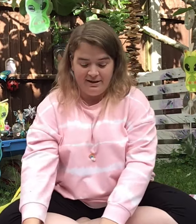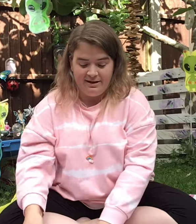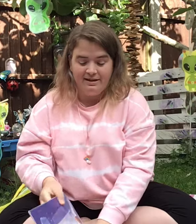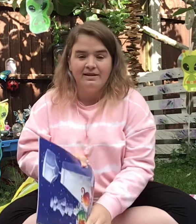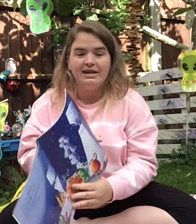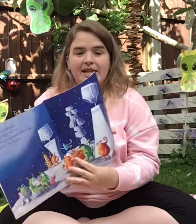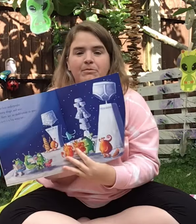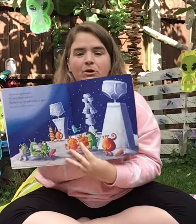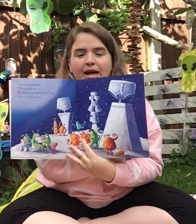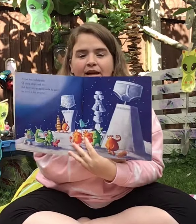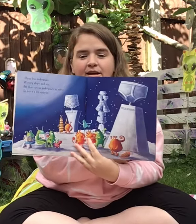So look in.